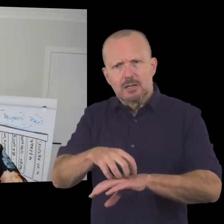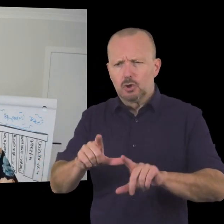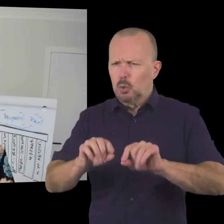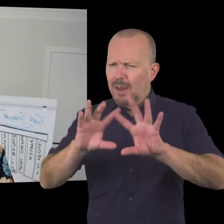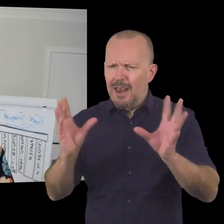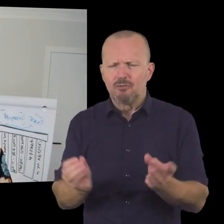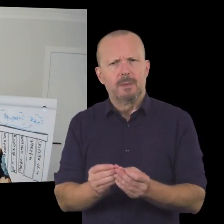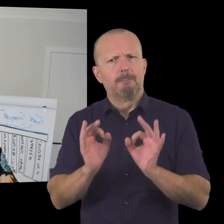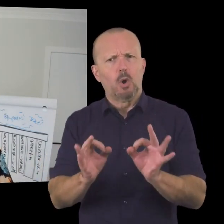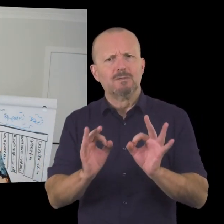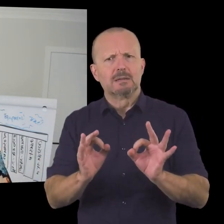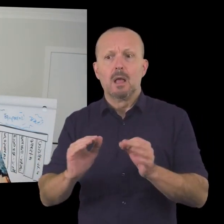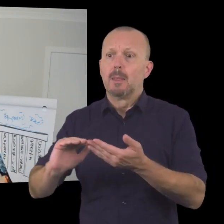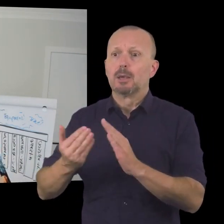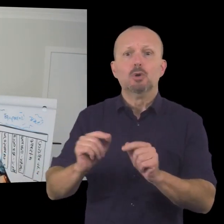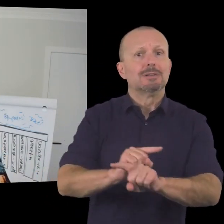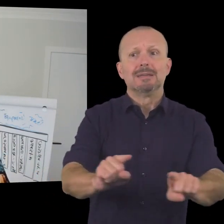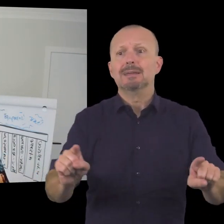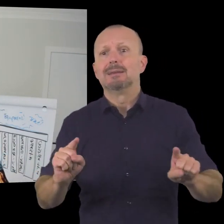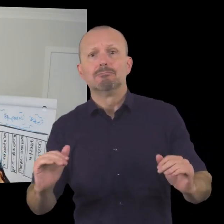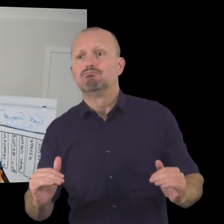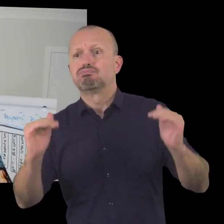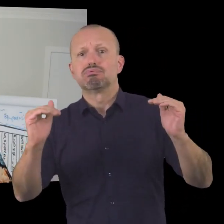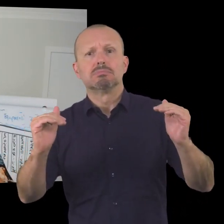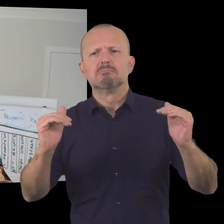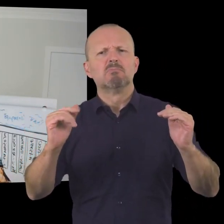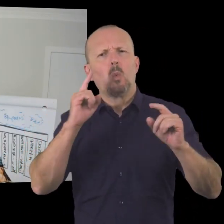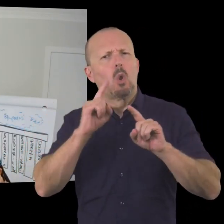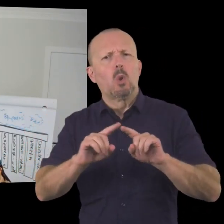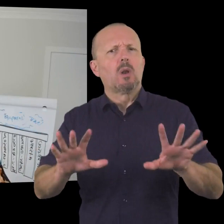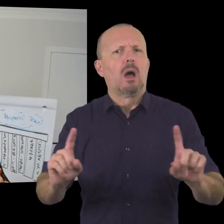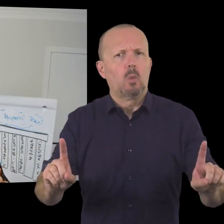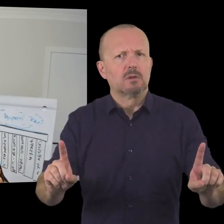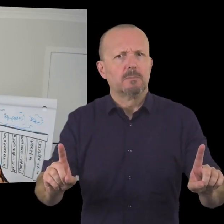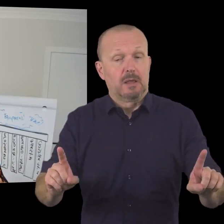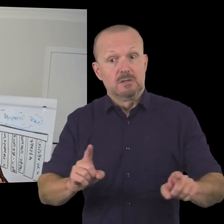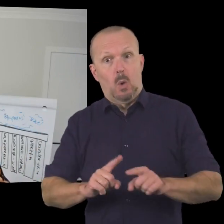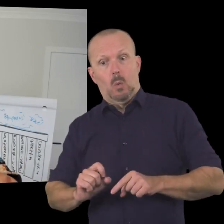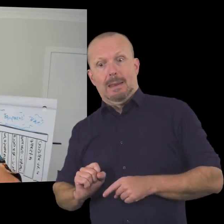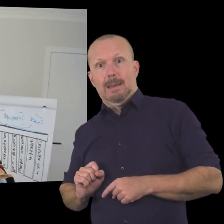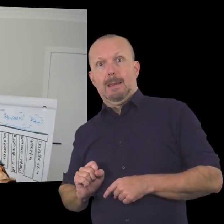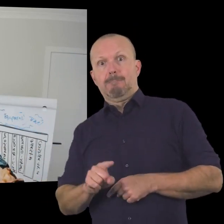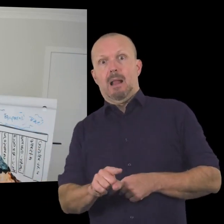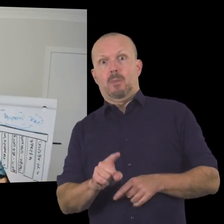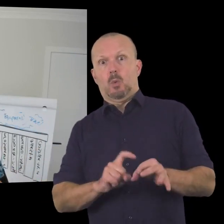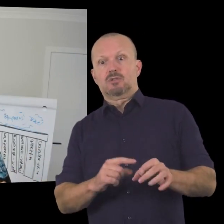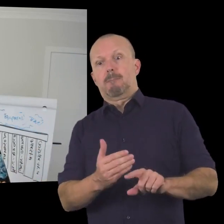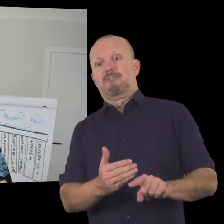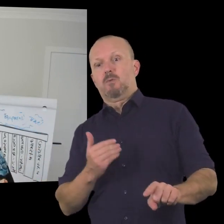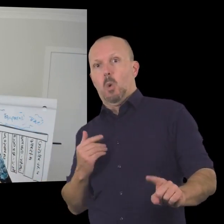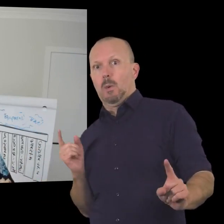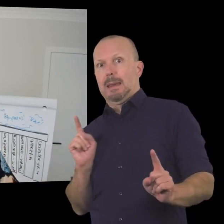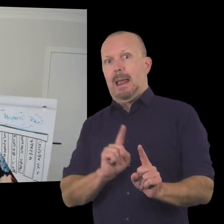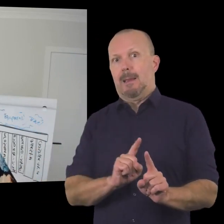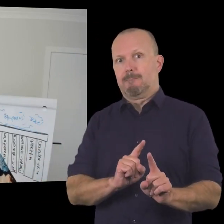100 right what would your community look like as a result uh we sent them that question before helping them work on their